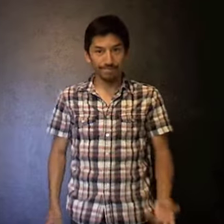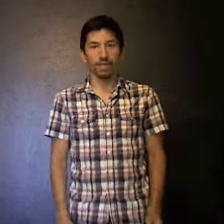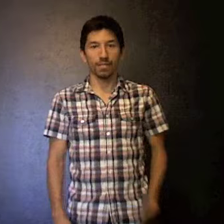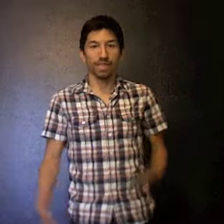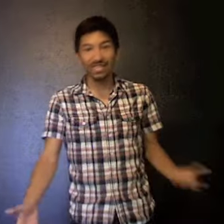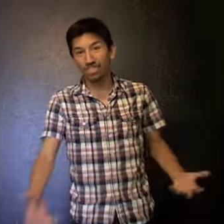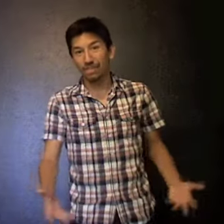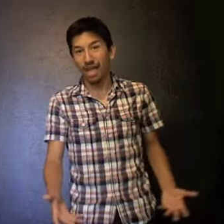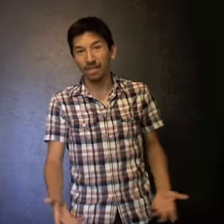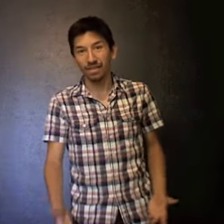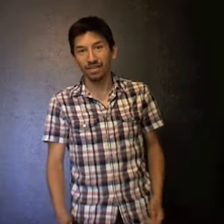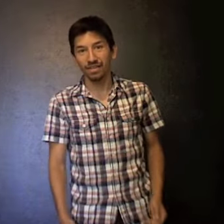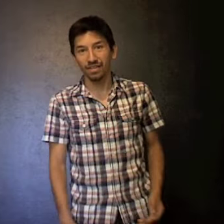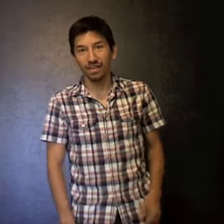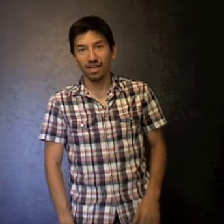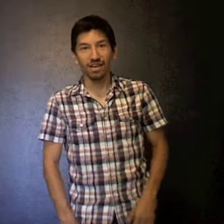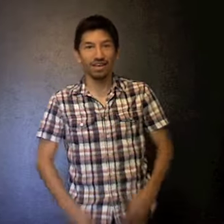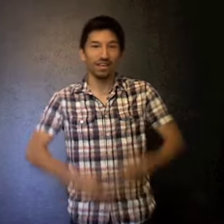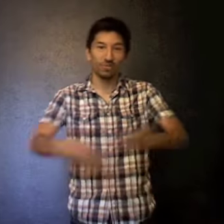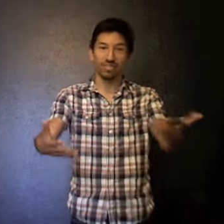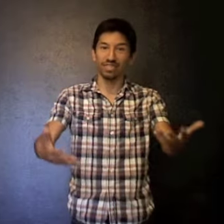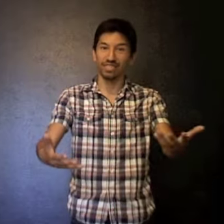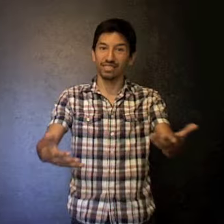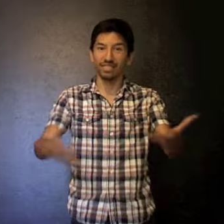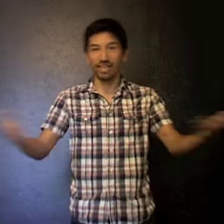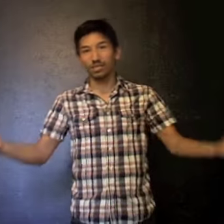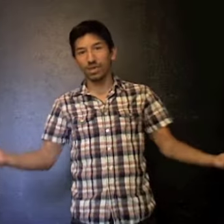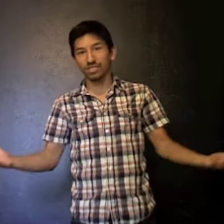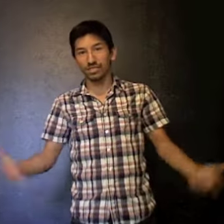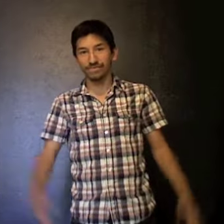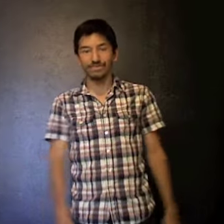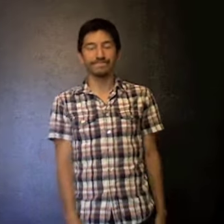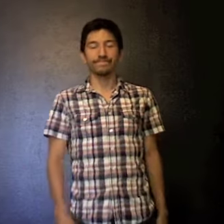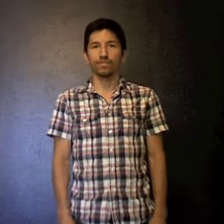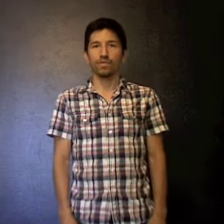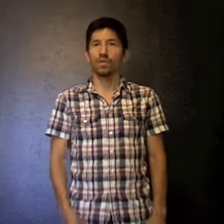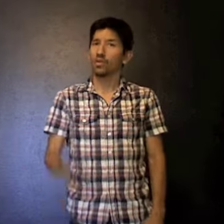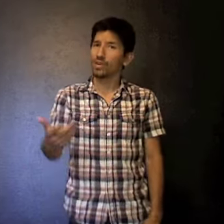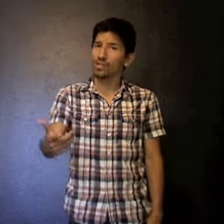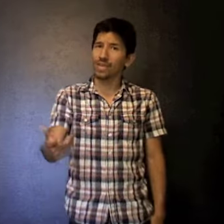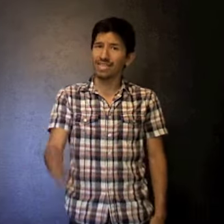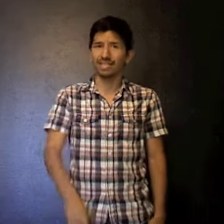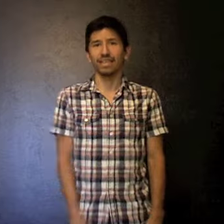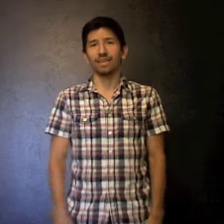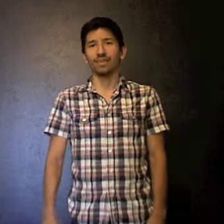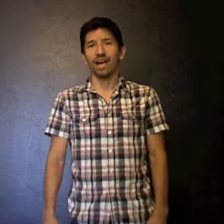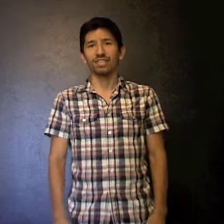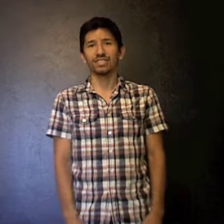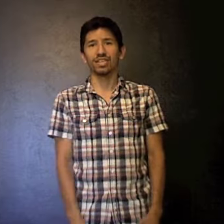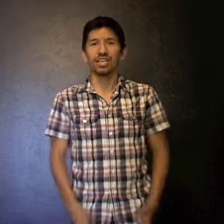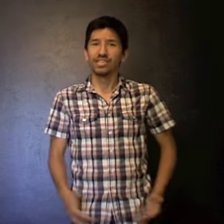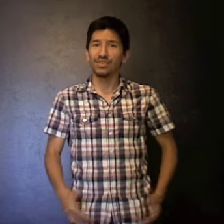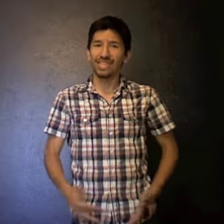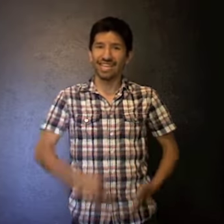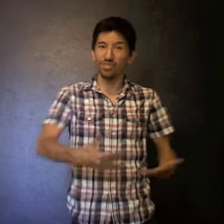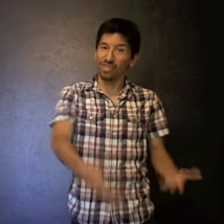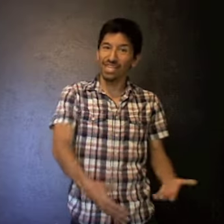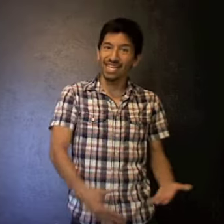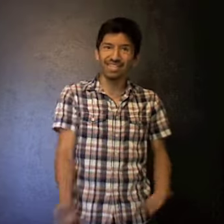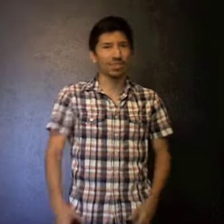But that's just my opinion, which leads us to today's question. What do you guys think about college? Do you think that you need it? Do you